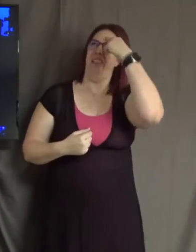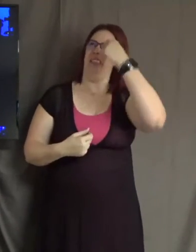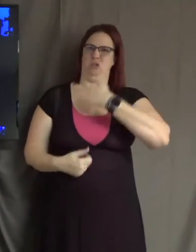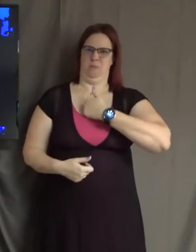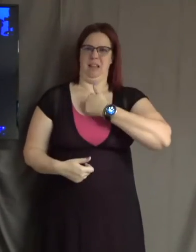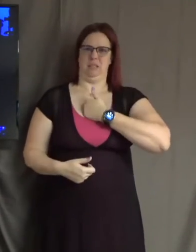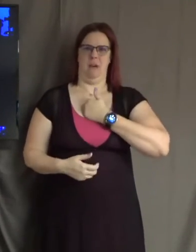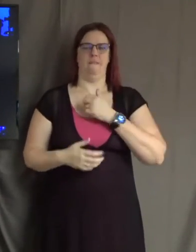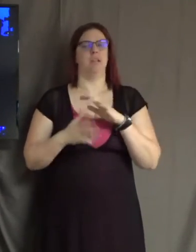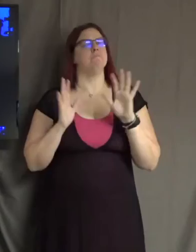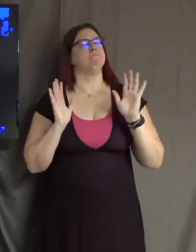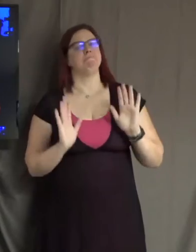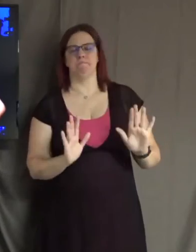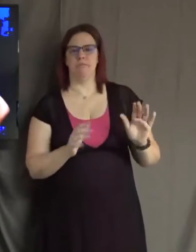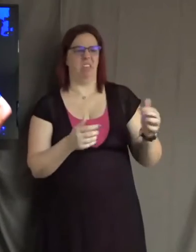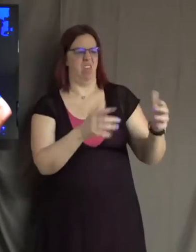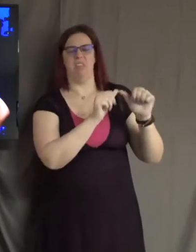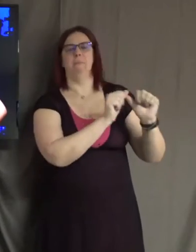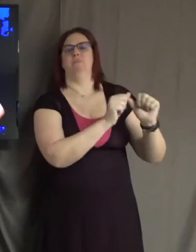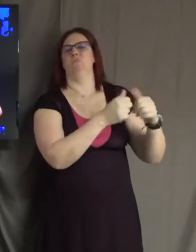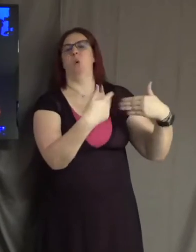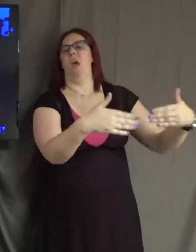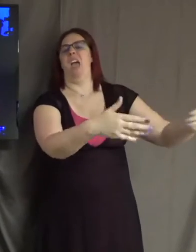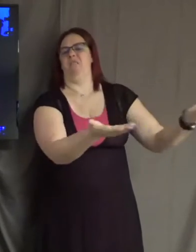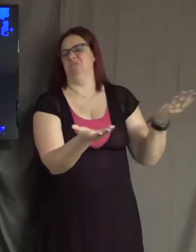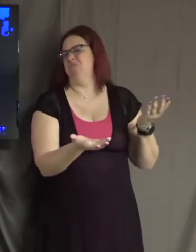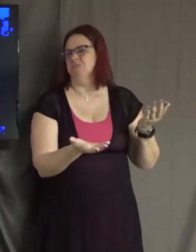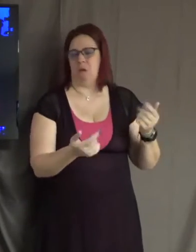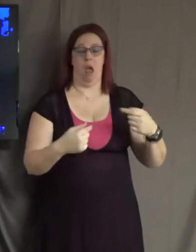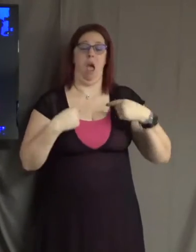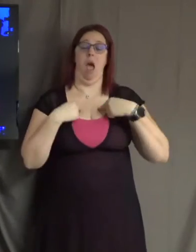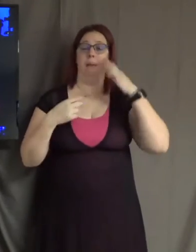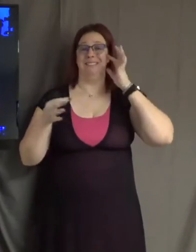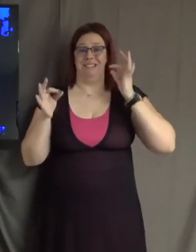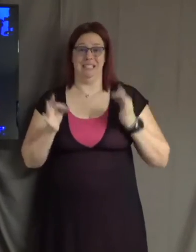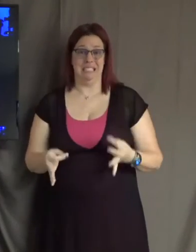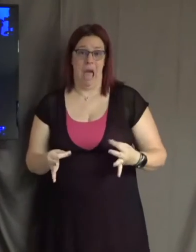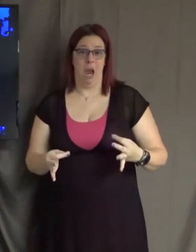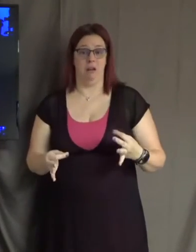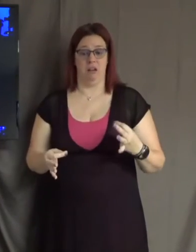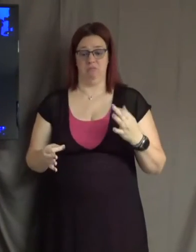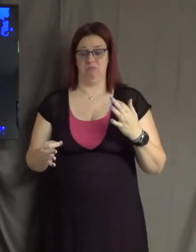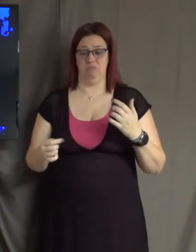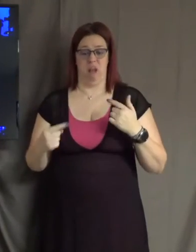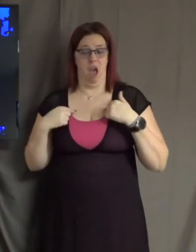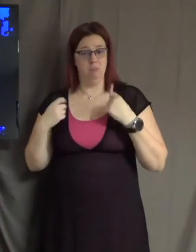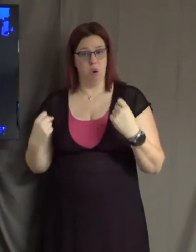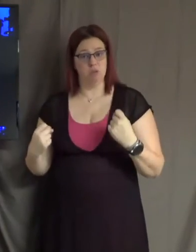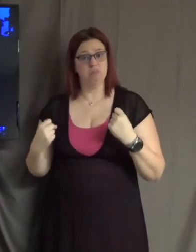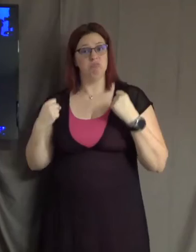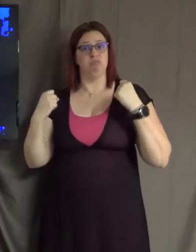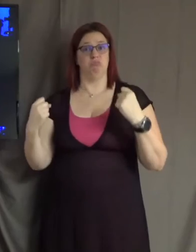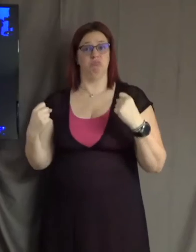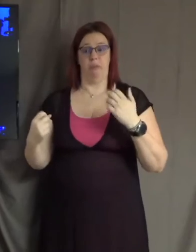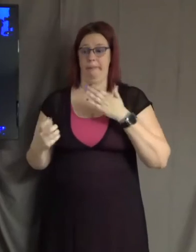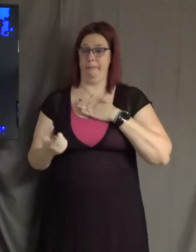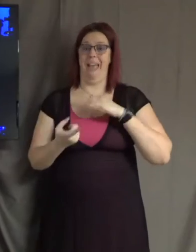people just keep discounting me. And meanwhile, I've decided to be just like my friend and colleague Edwene Gaines